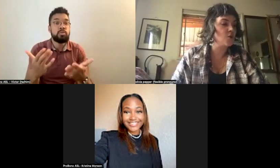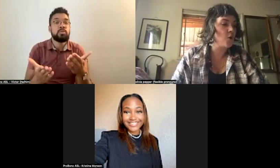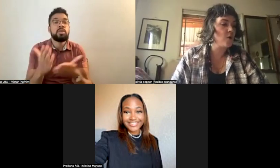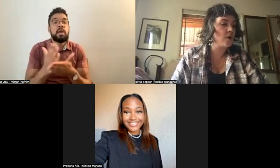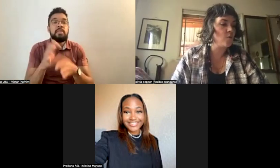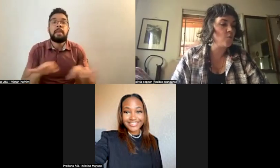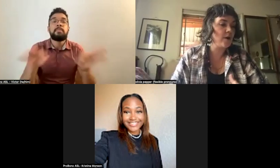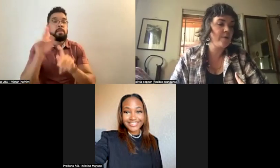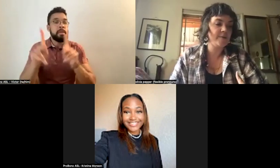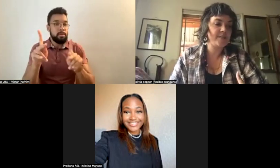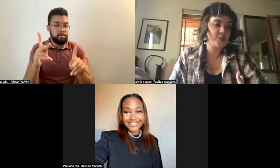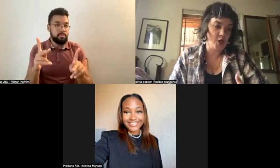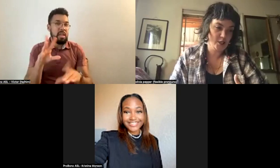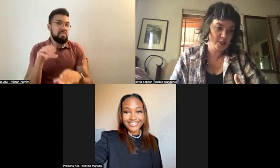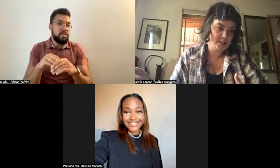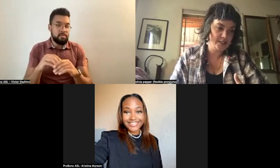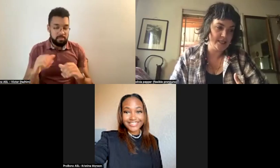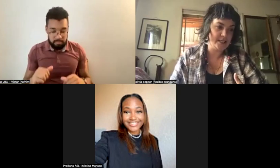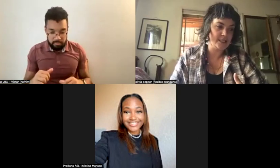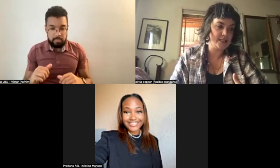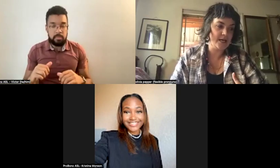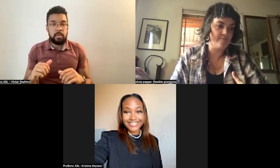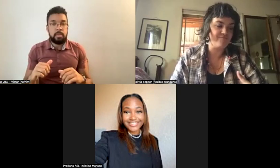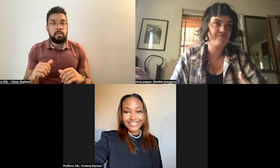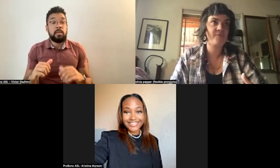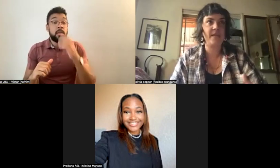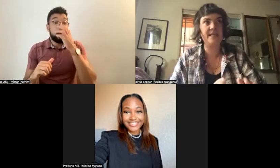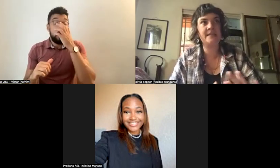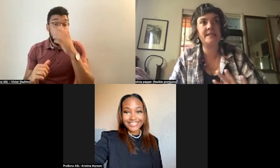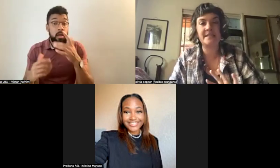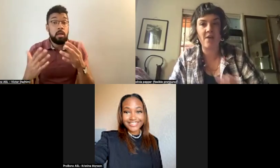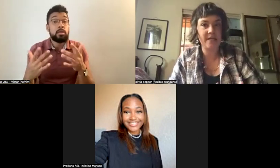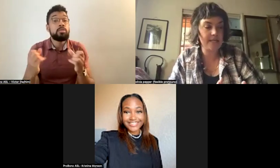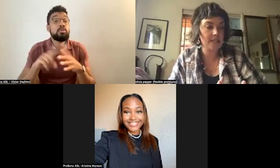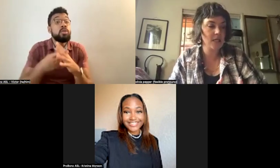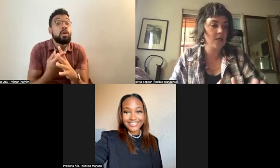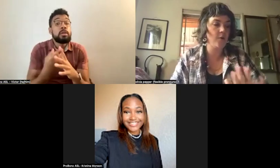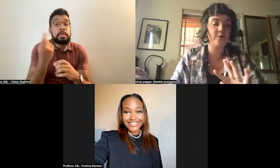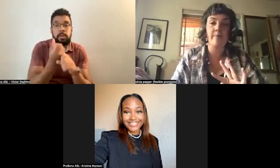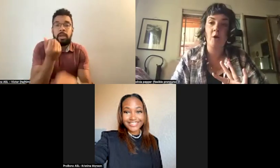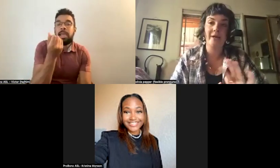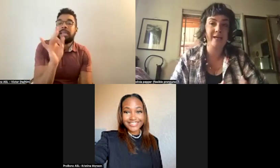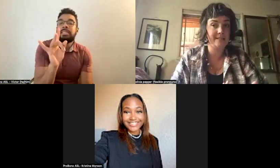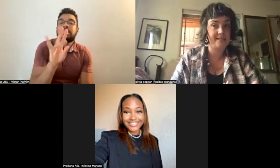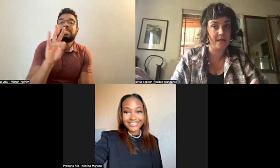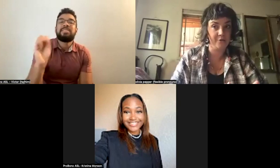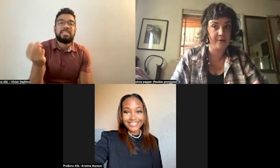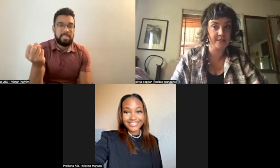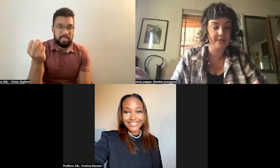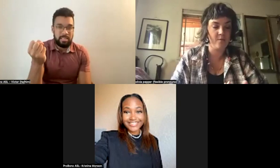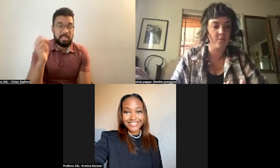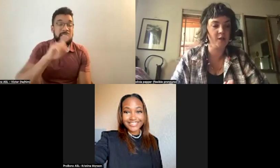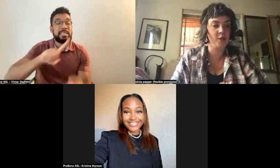So where we will start is 1870s going to about 1900,